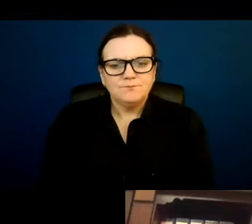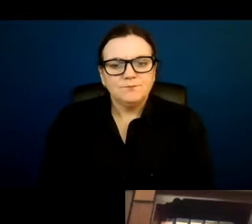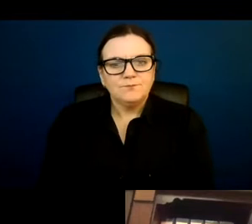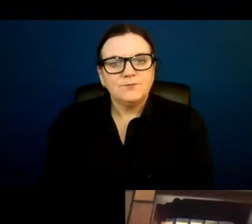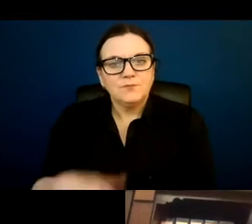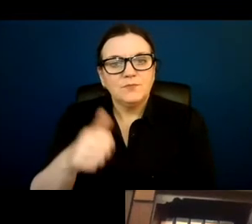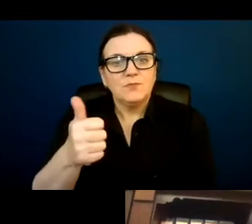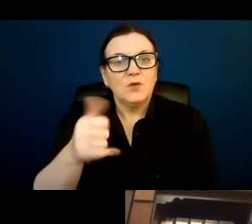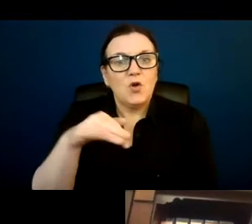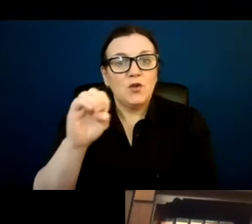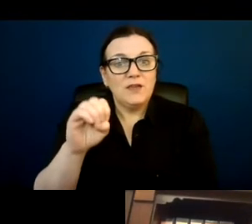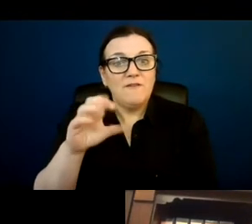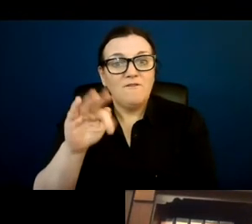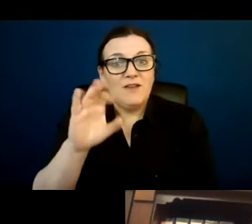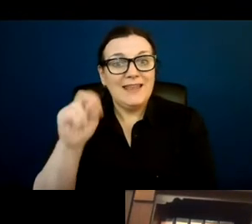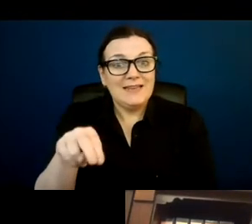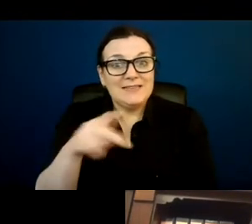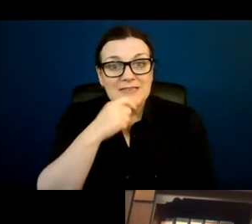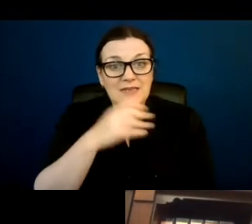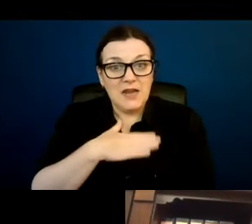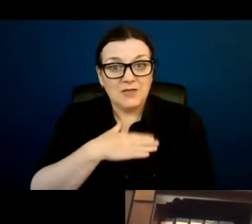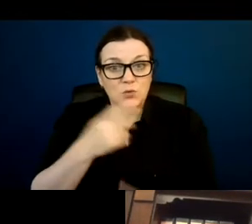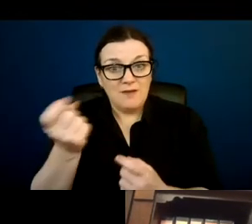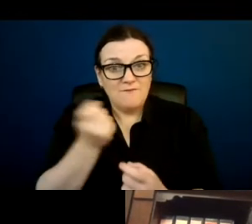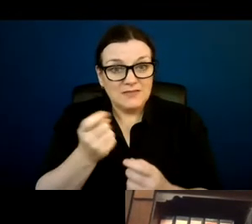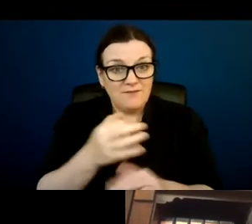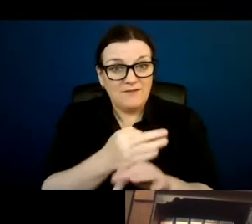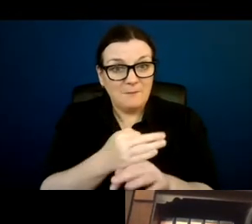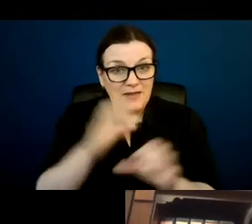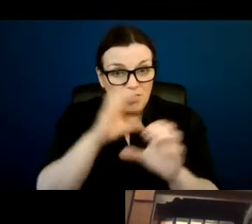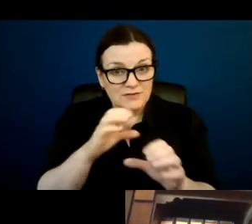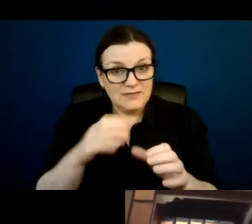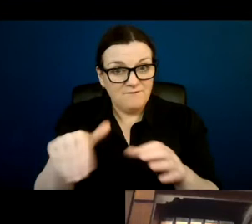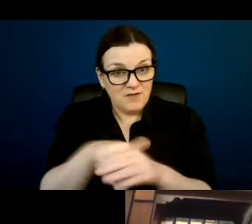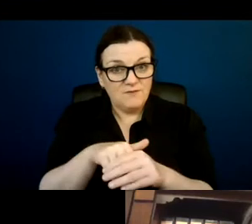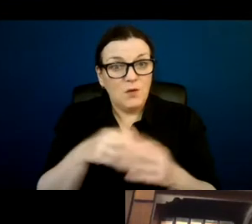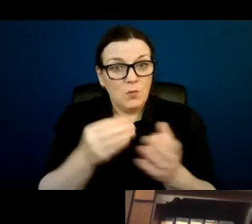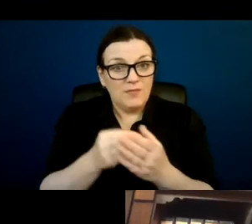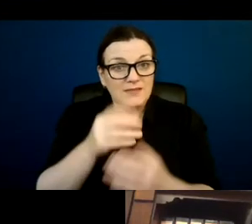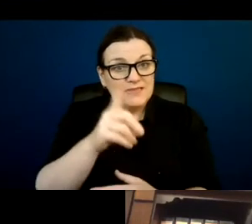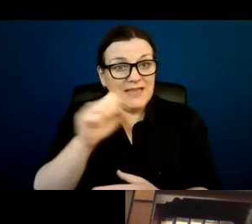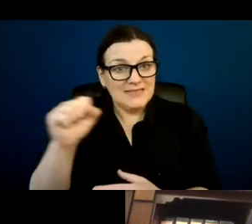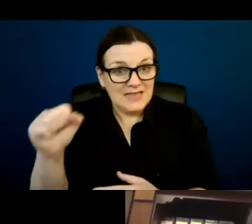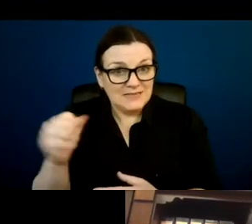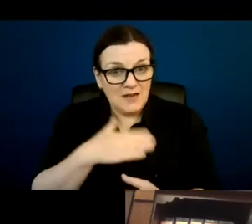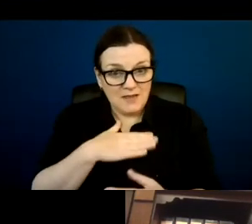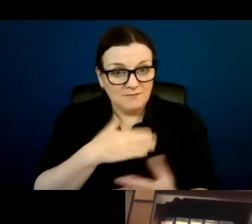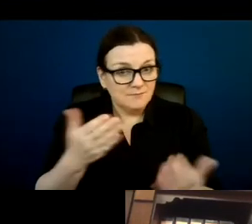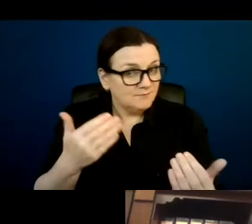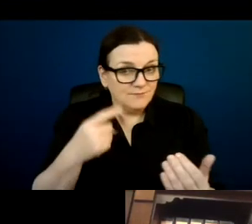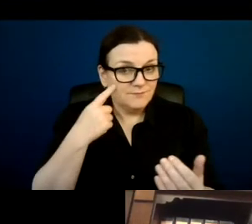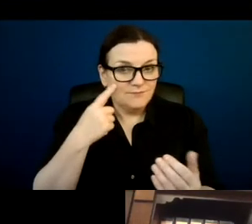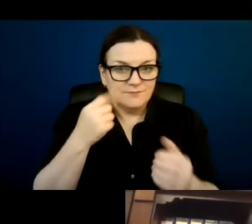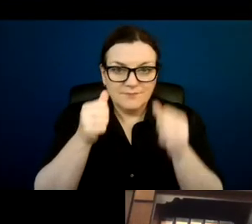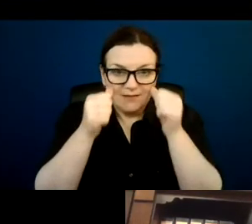a message there to say that she'd like to invite family carers to engage again with the DSS and to help to address any